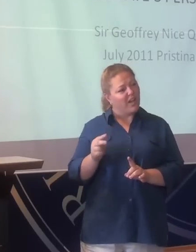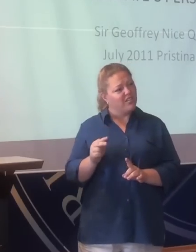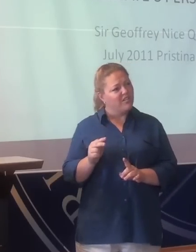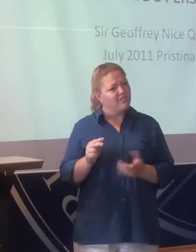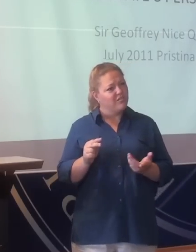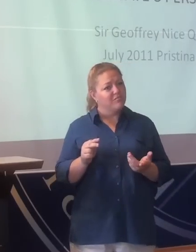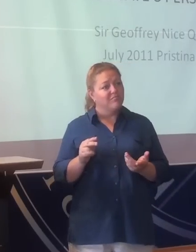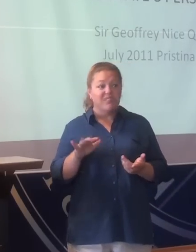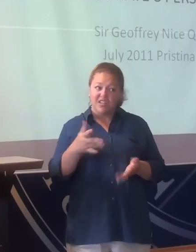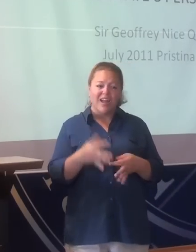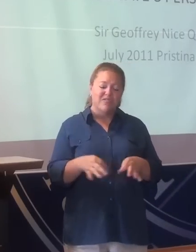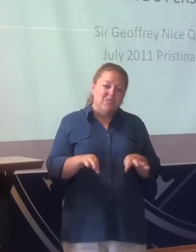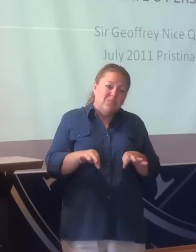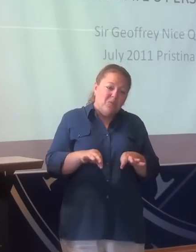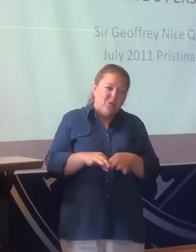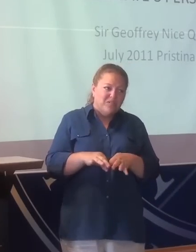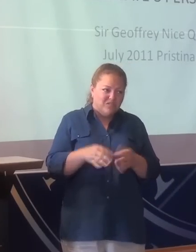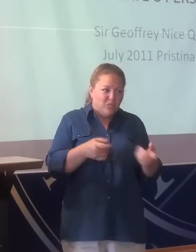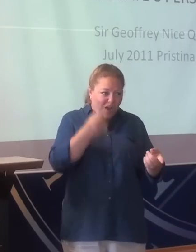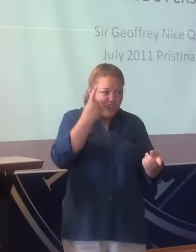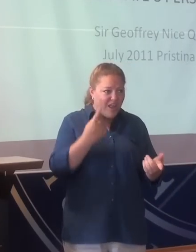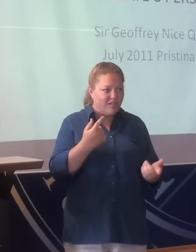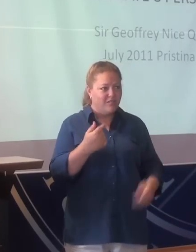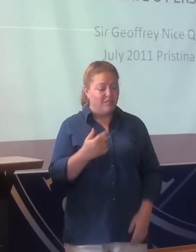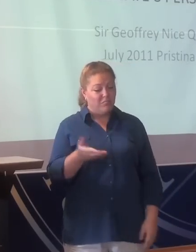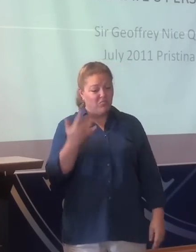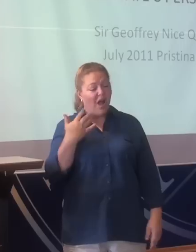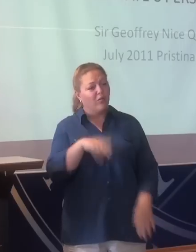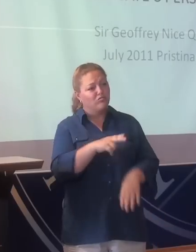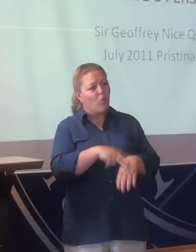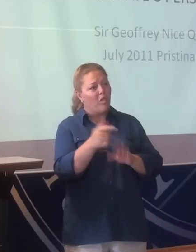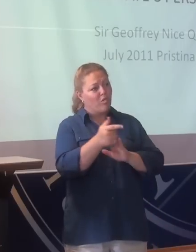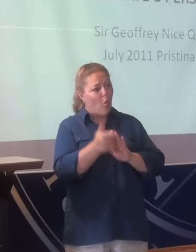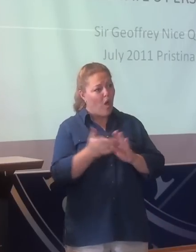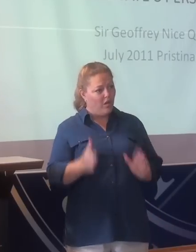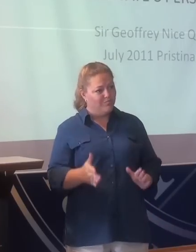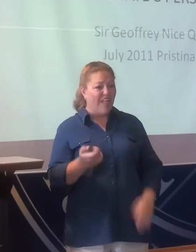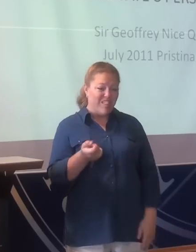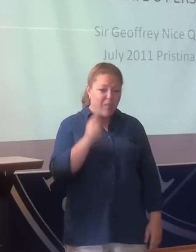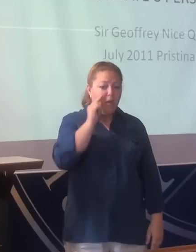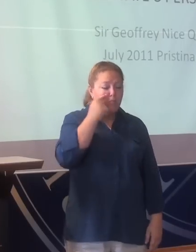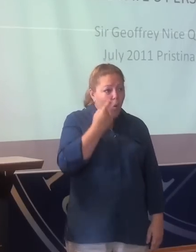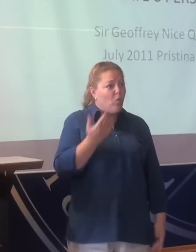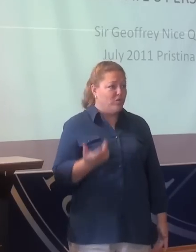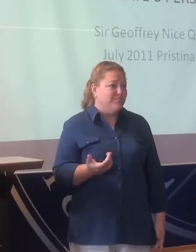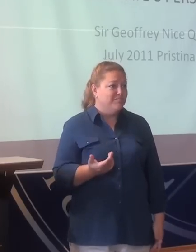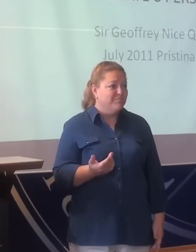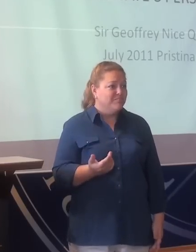not unimportant. I was simply an ordinary lawyer who was a bit bored with what he was doing,